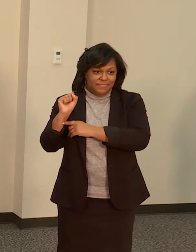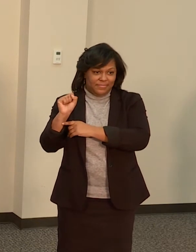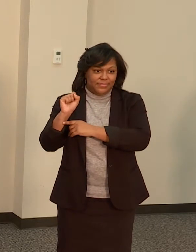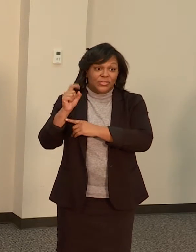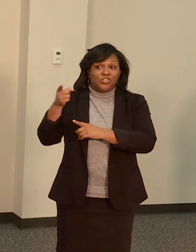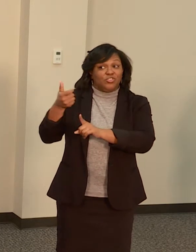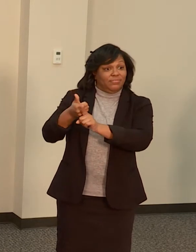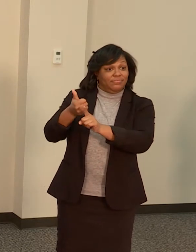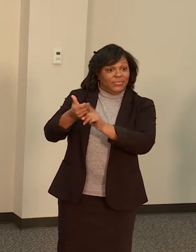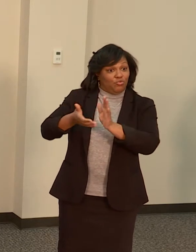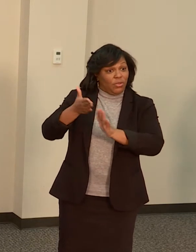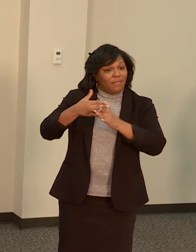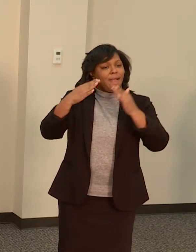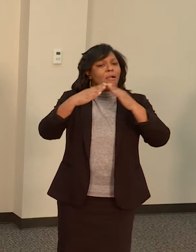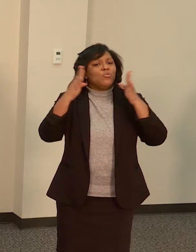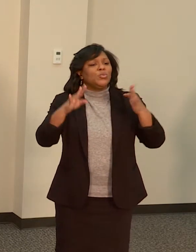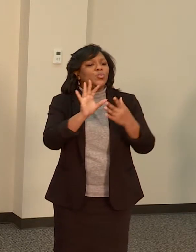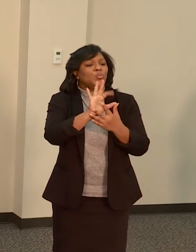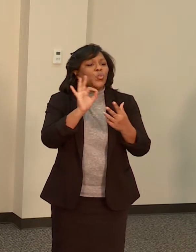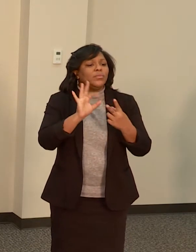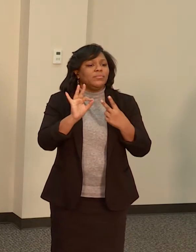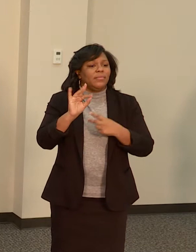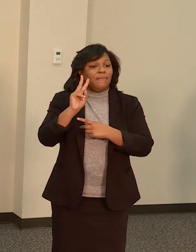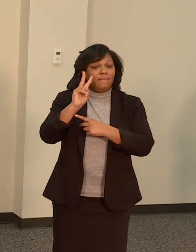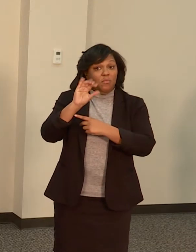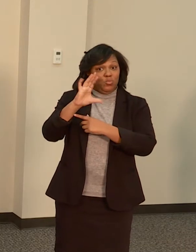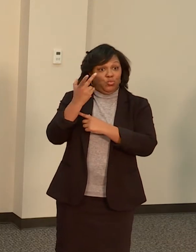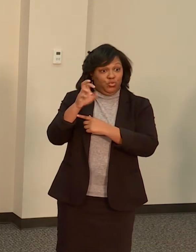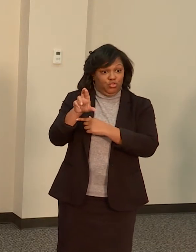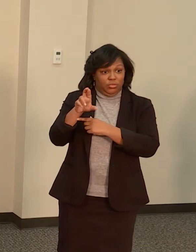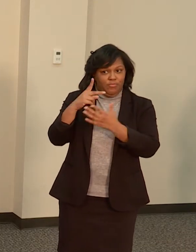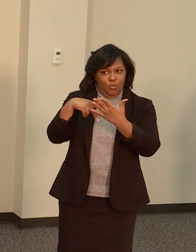MPHA. She's done an exceptional job and we so appreciate the partnership.